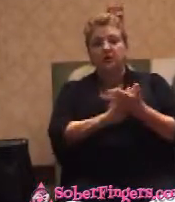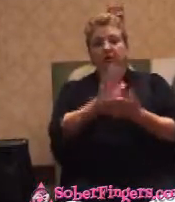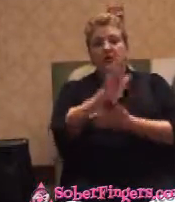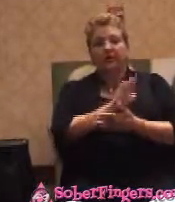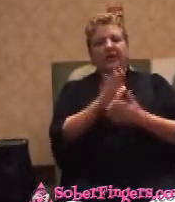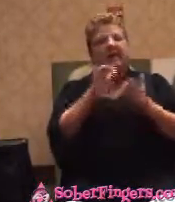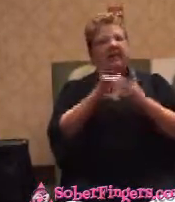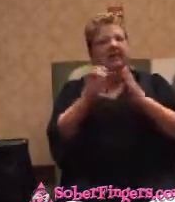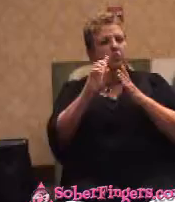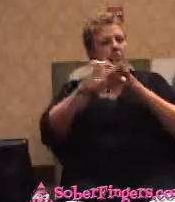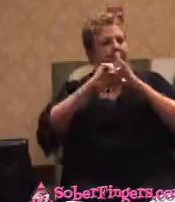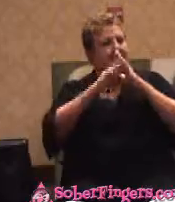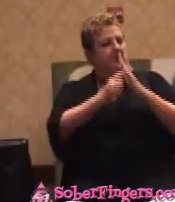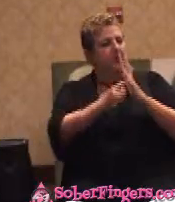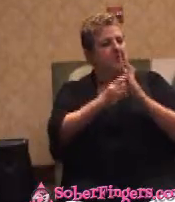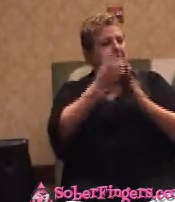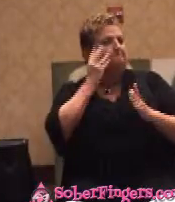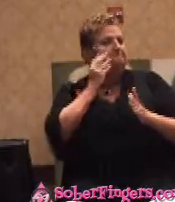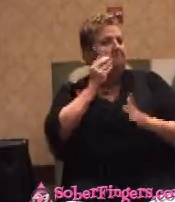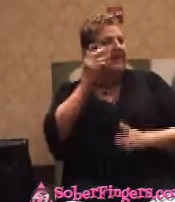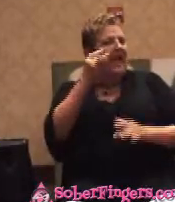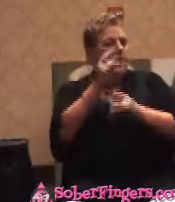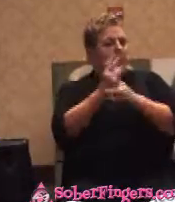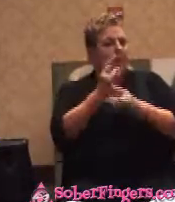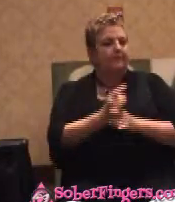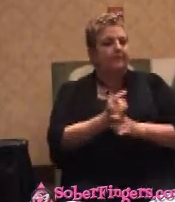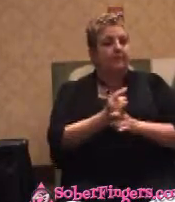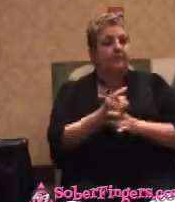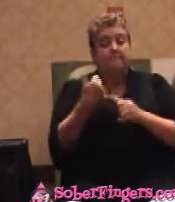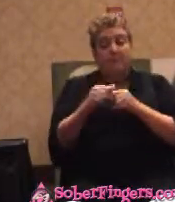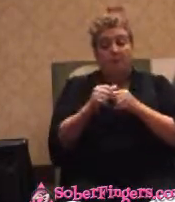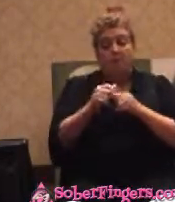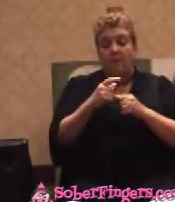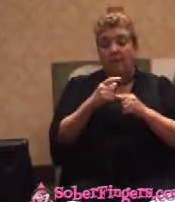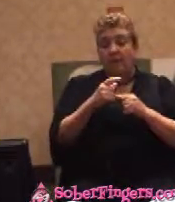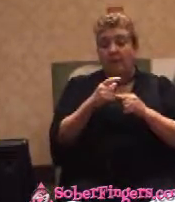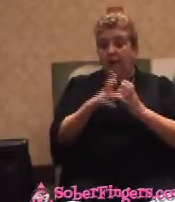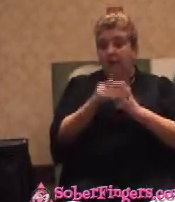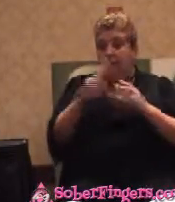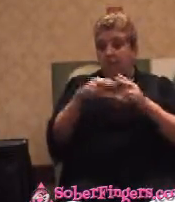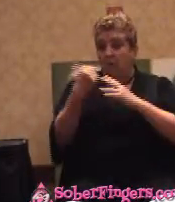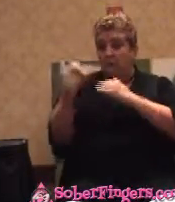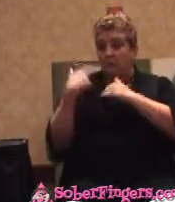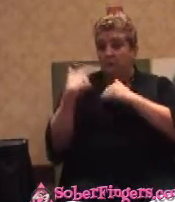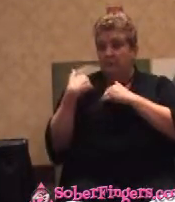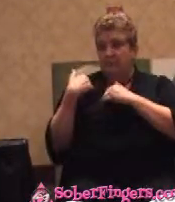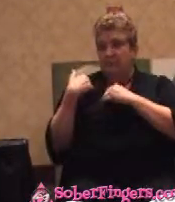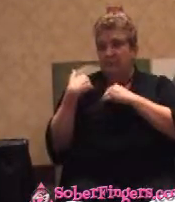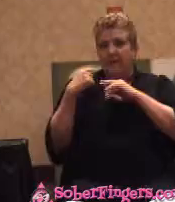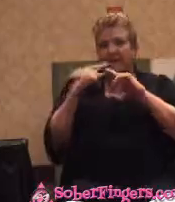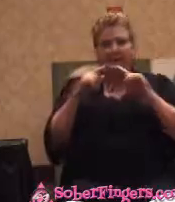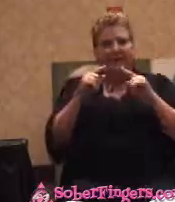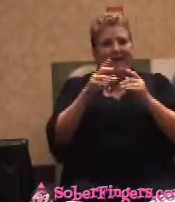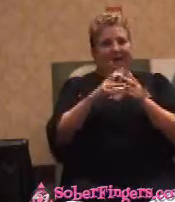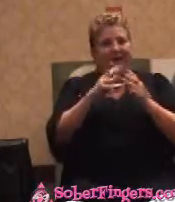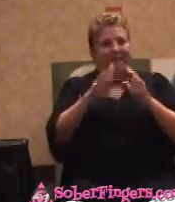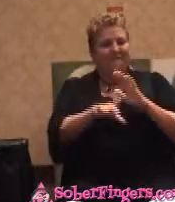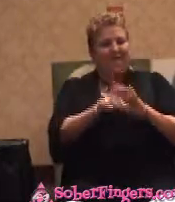I had discovered, you know, I told you I was taught responsibility. I had discovered the solution to responsibility before I got to college.